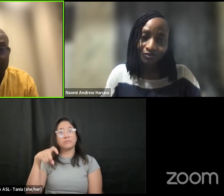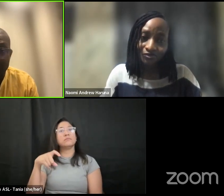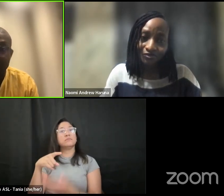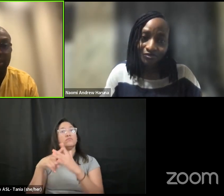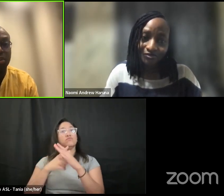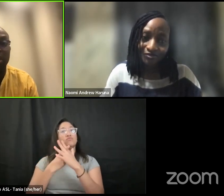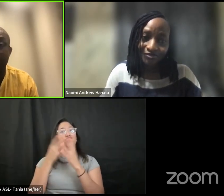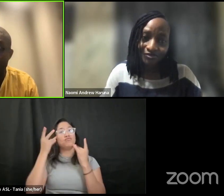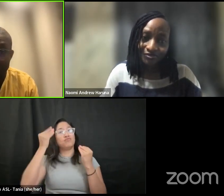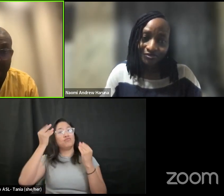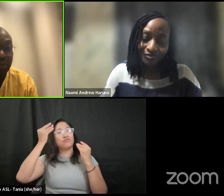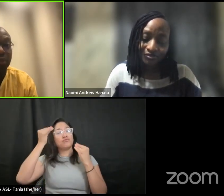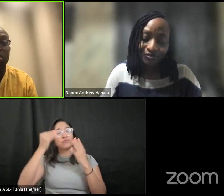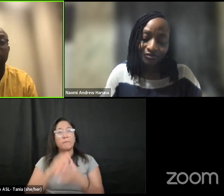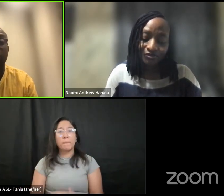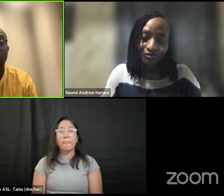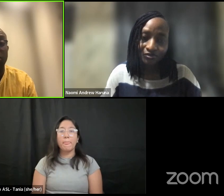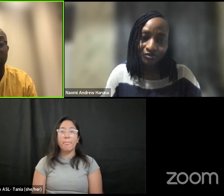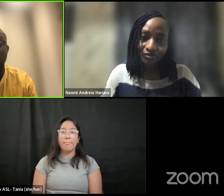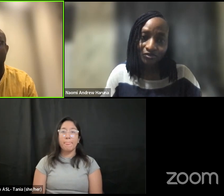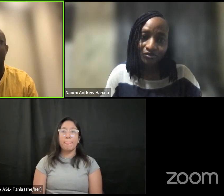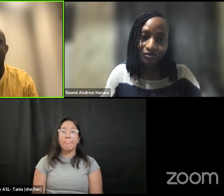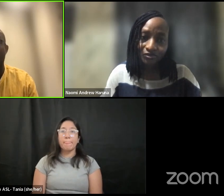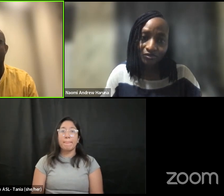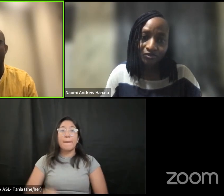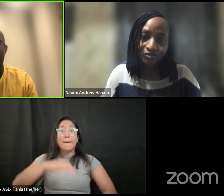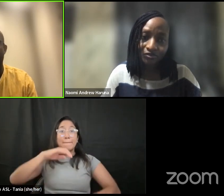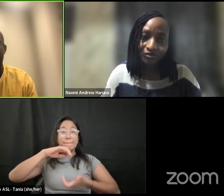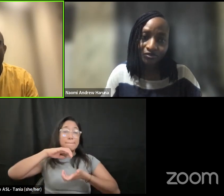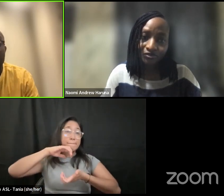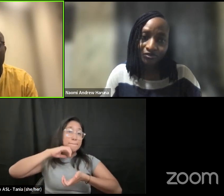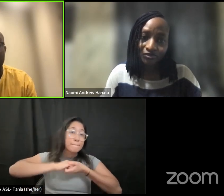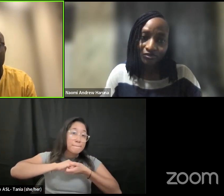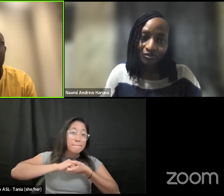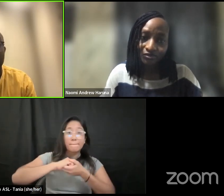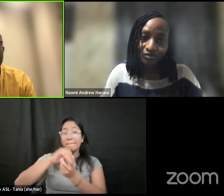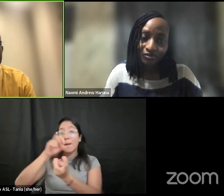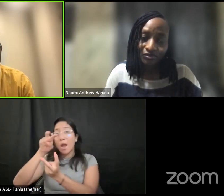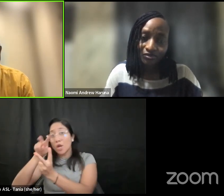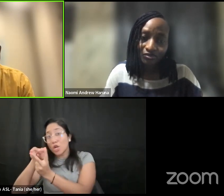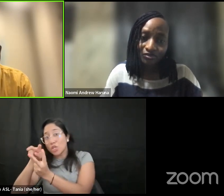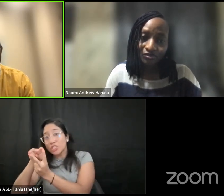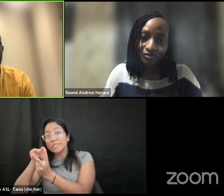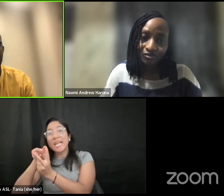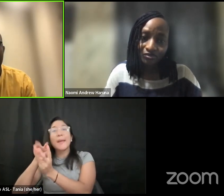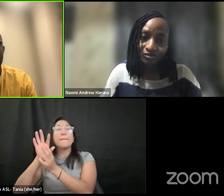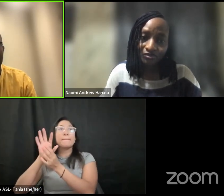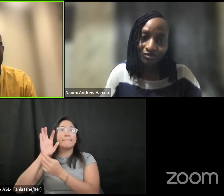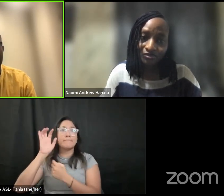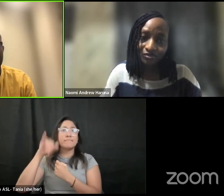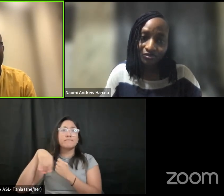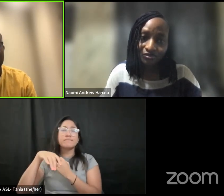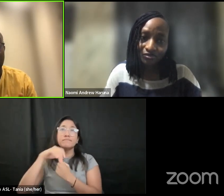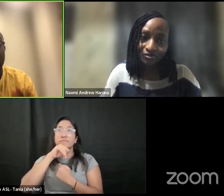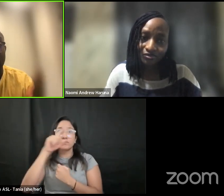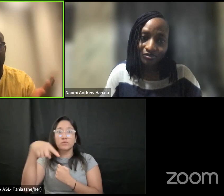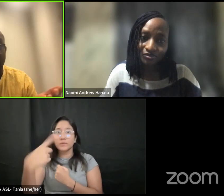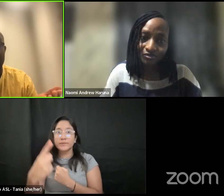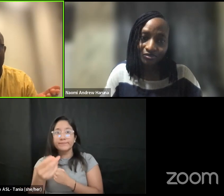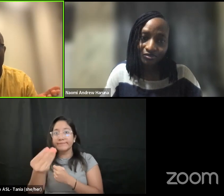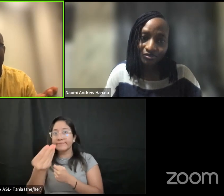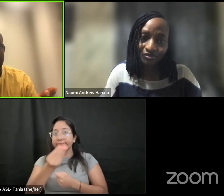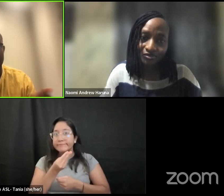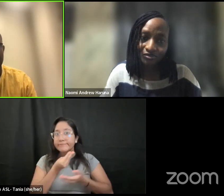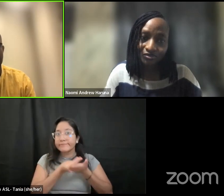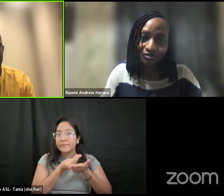partnership collaboration those things um may not necessarily give us the money but they can give us what we